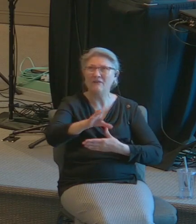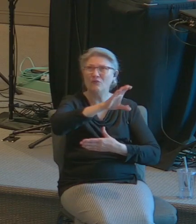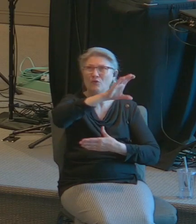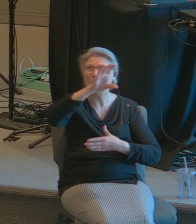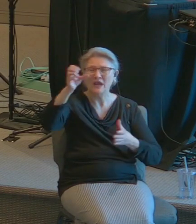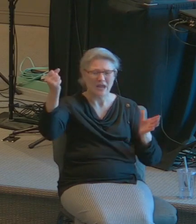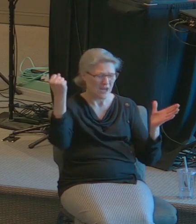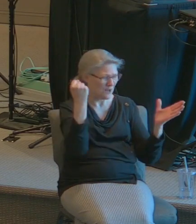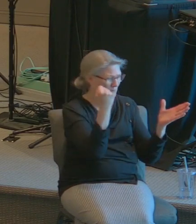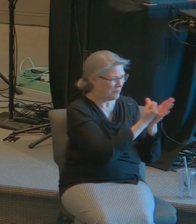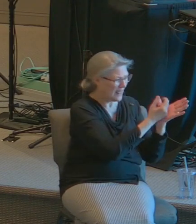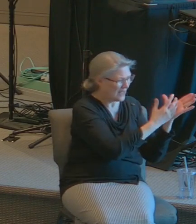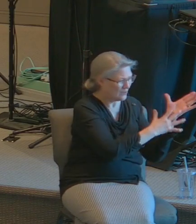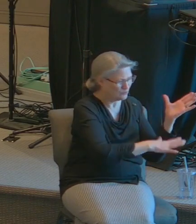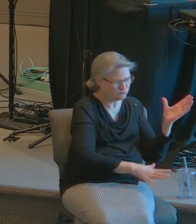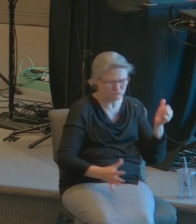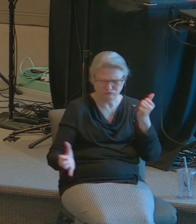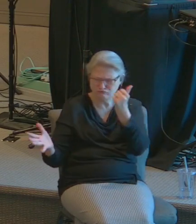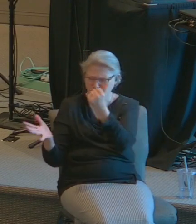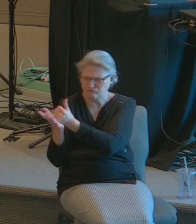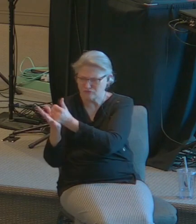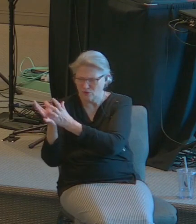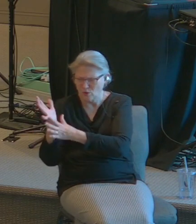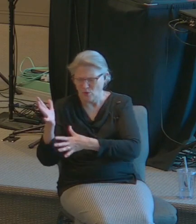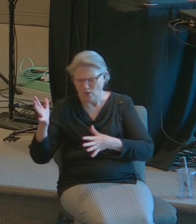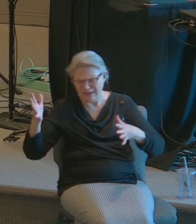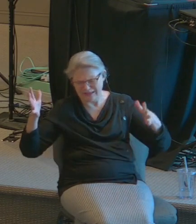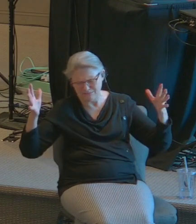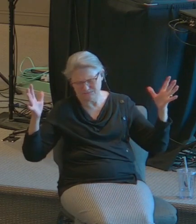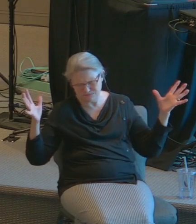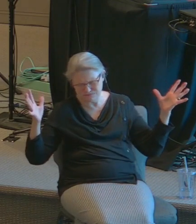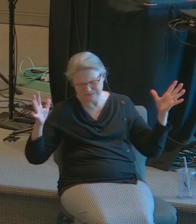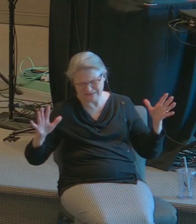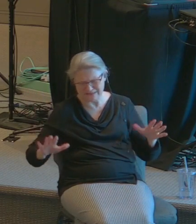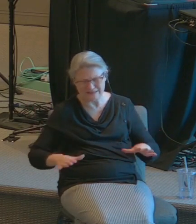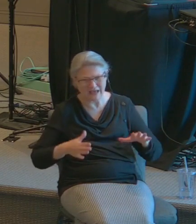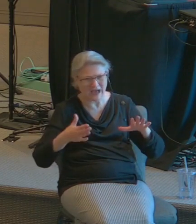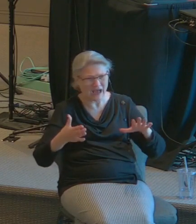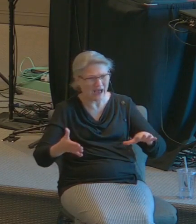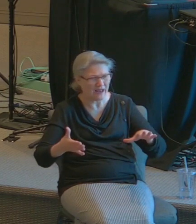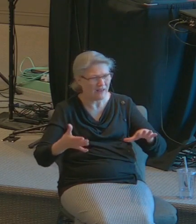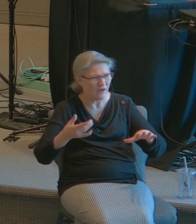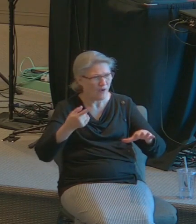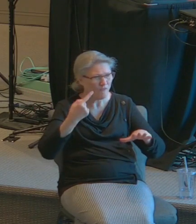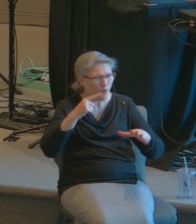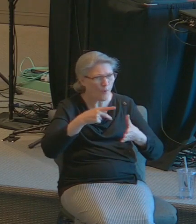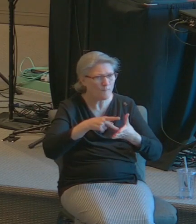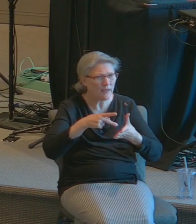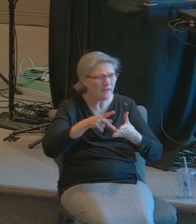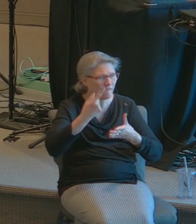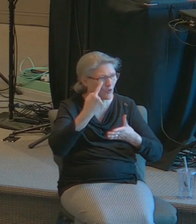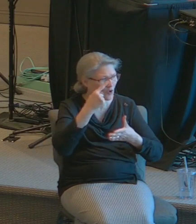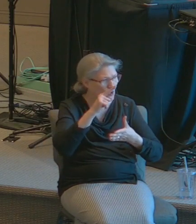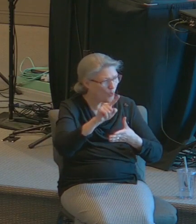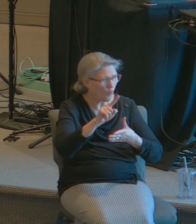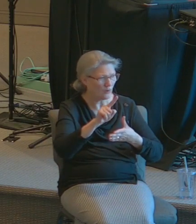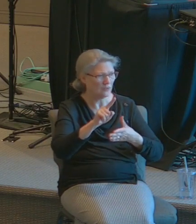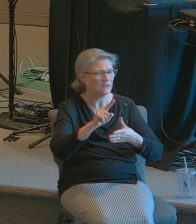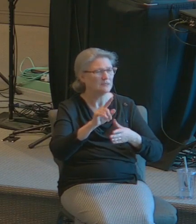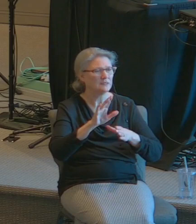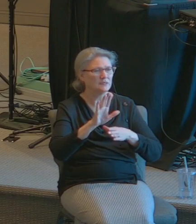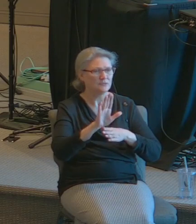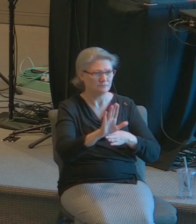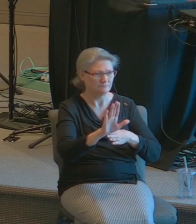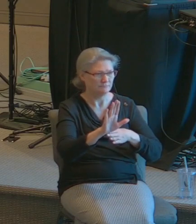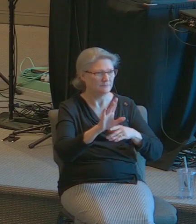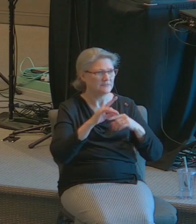in order to pay the penalty of your sin and all you've got to do to